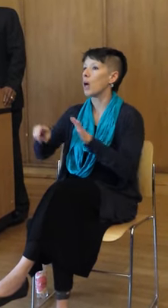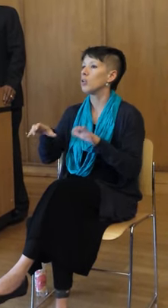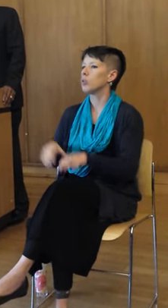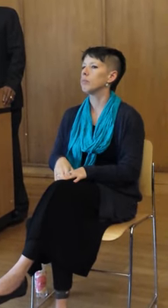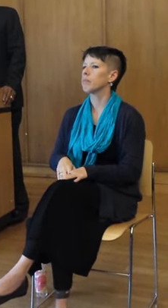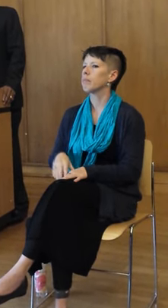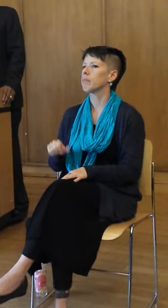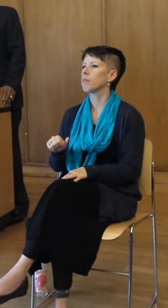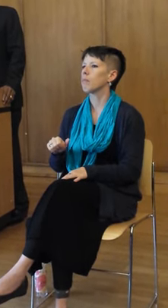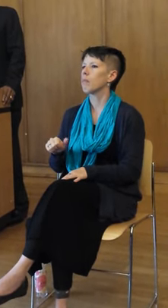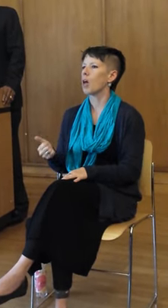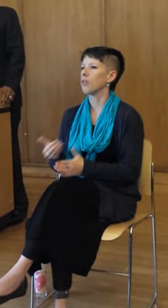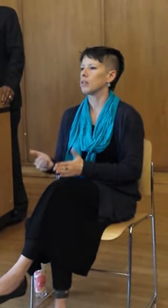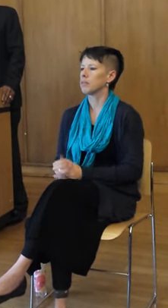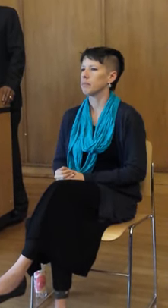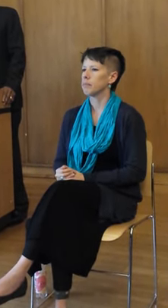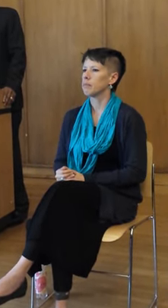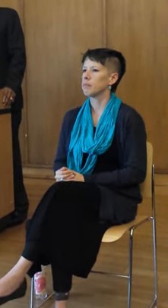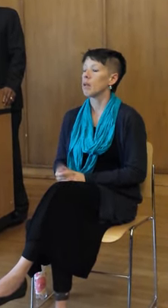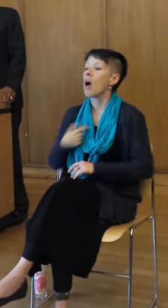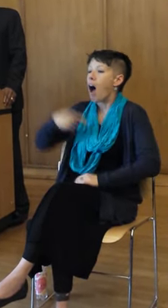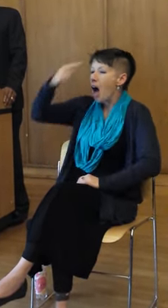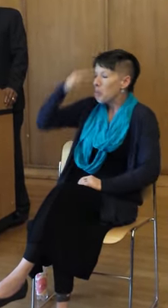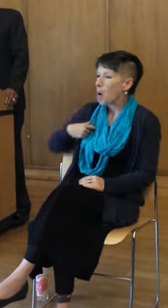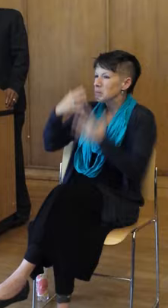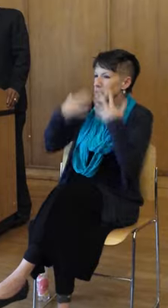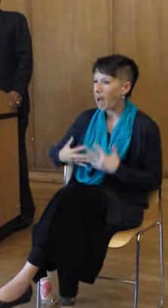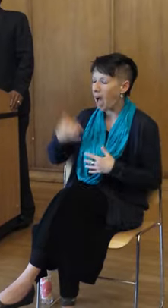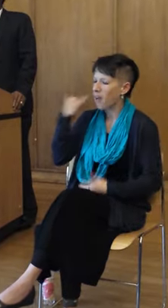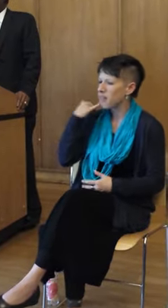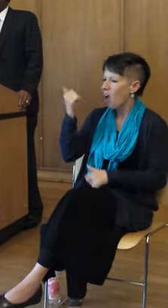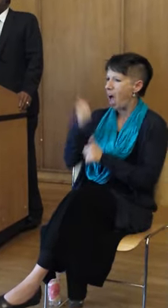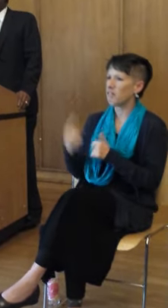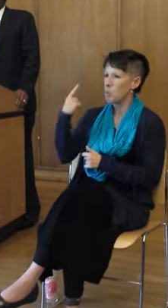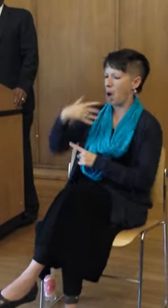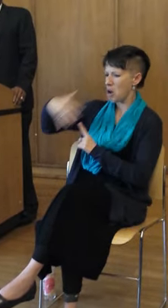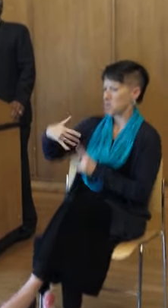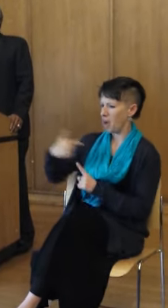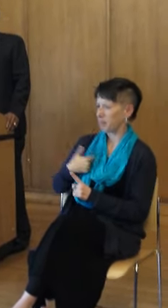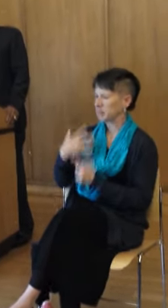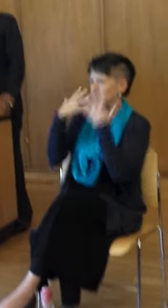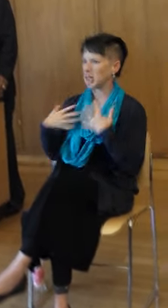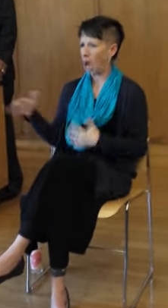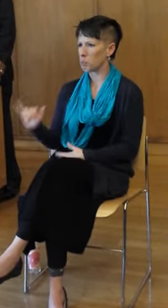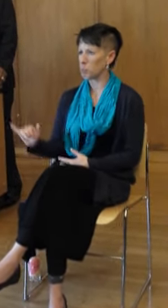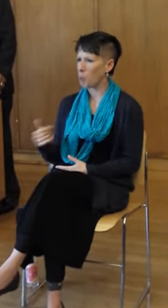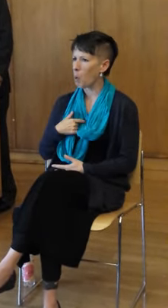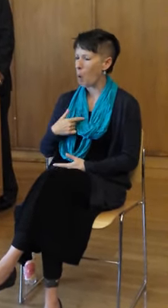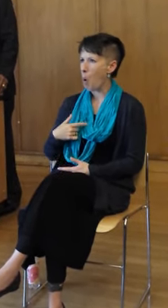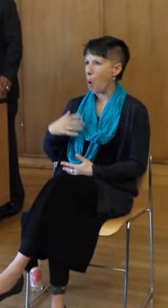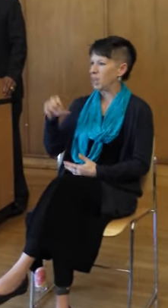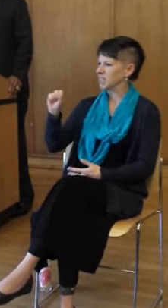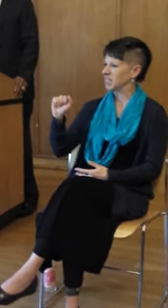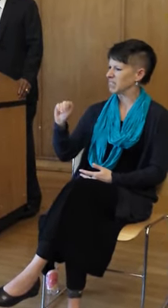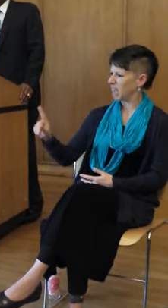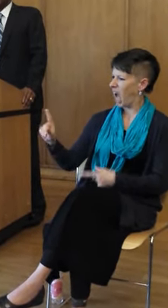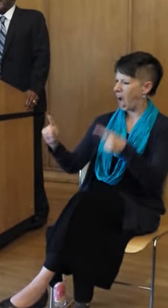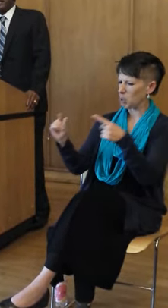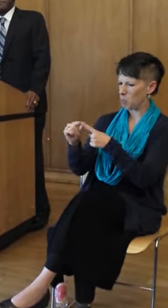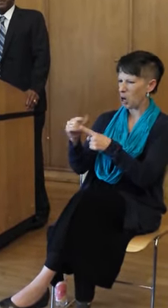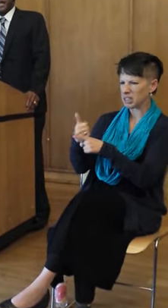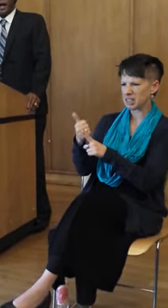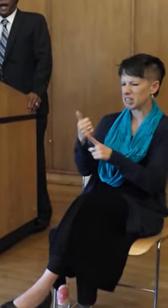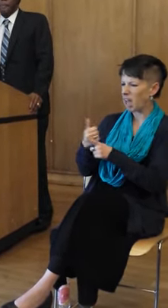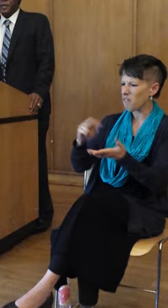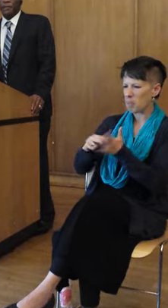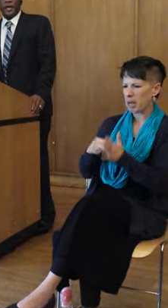things. I thought I was sad because everybody around me was sad. I didn't even know sad was a word. If you